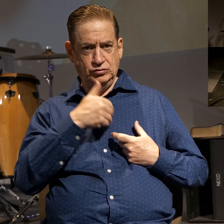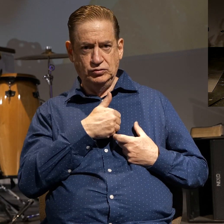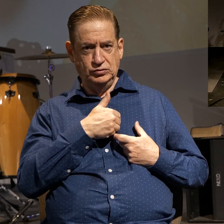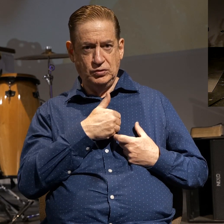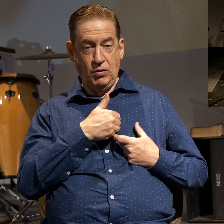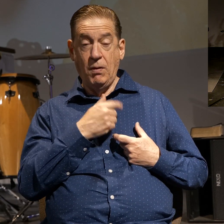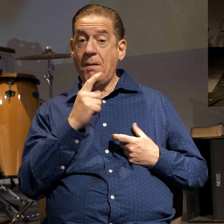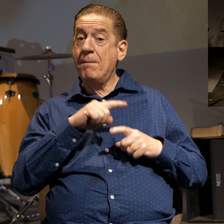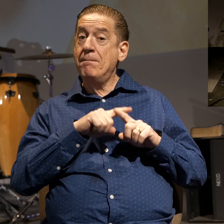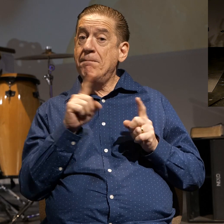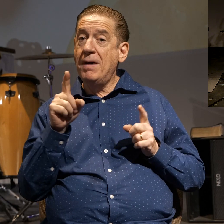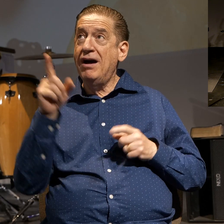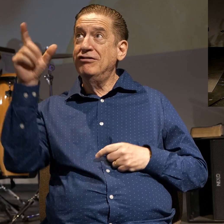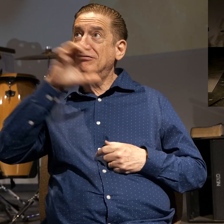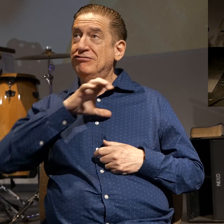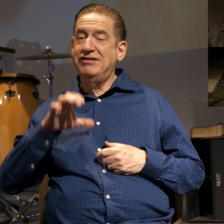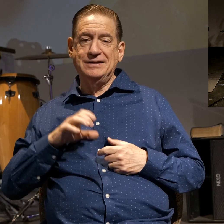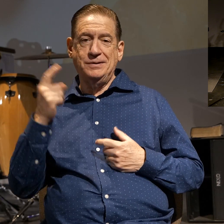only Christ can satisfy.